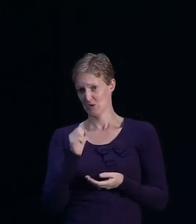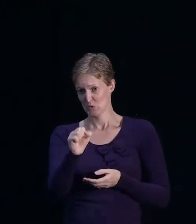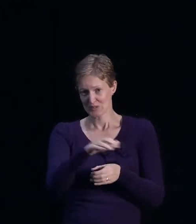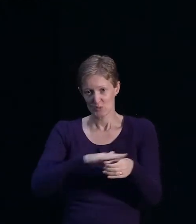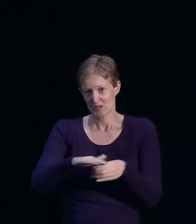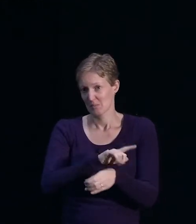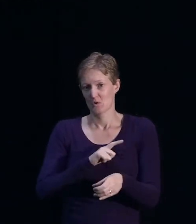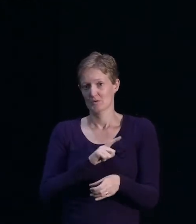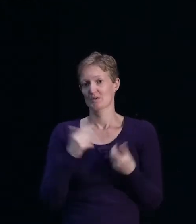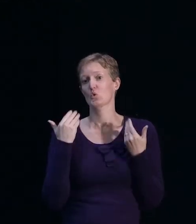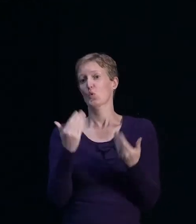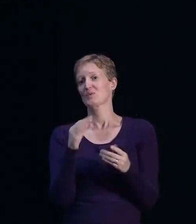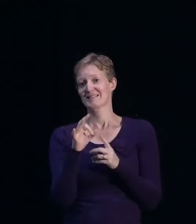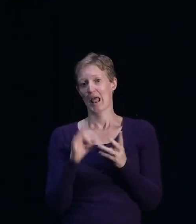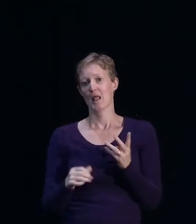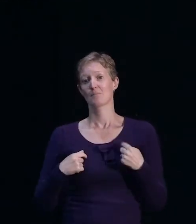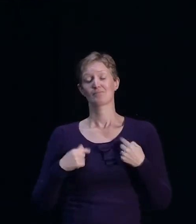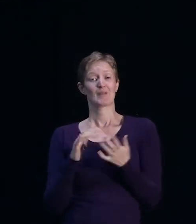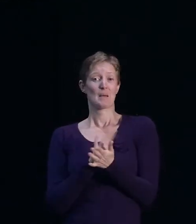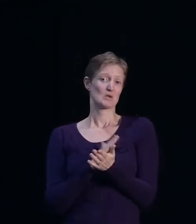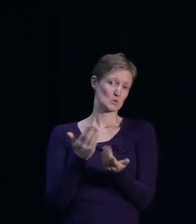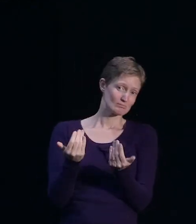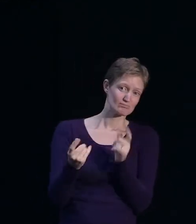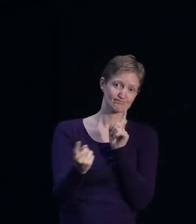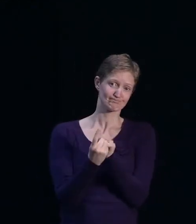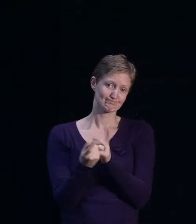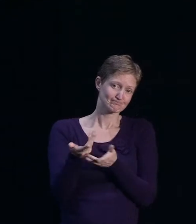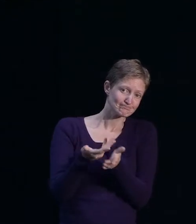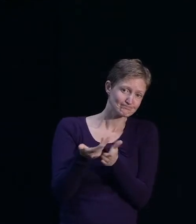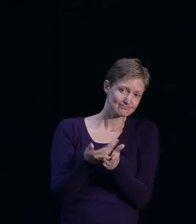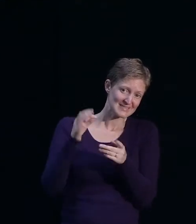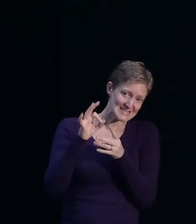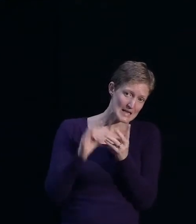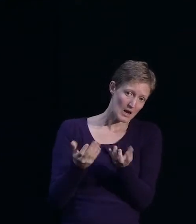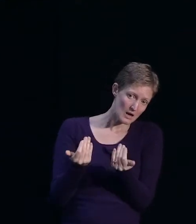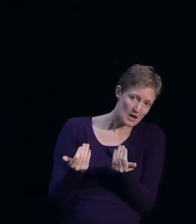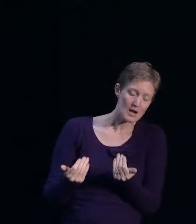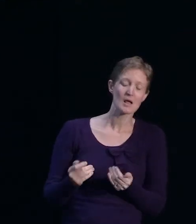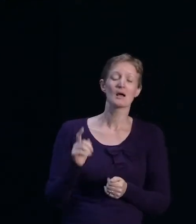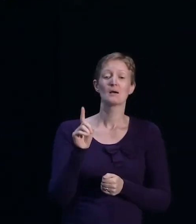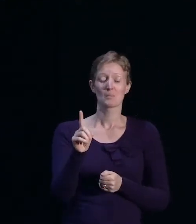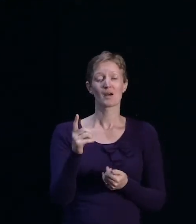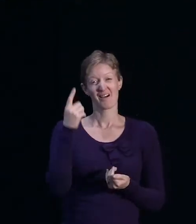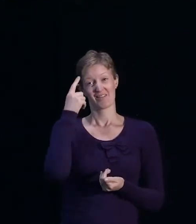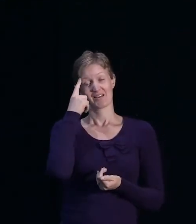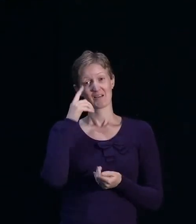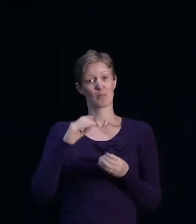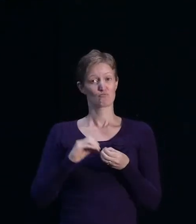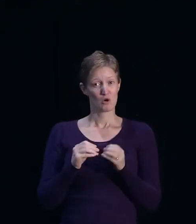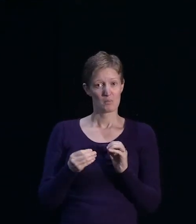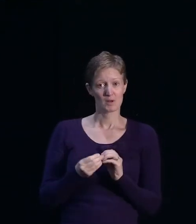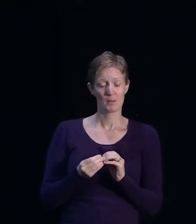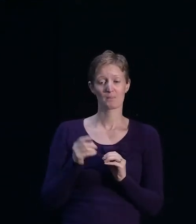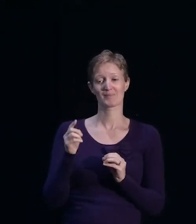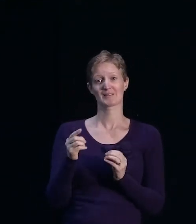situation, but I'm happy to talk to you afterwards and try to understand that in more detail. But I think fundamentally what's at play there is some constraints and limitations